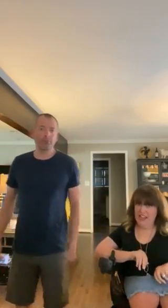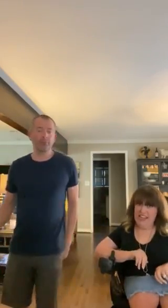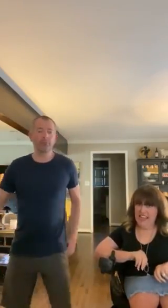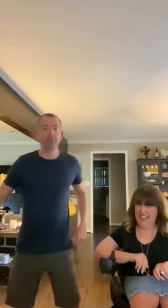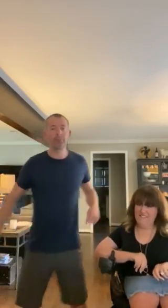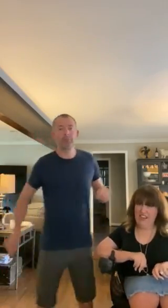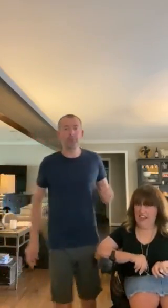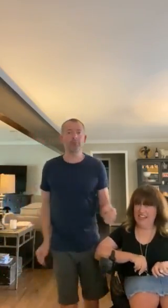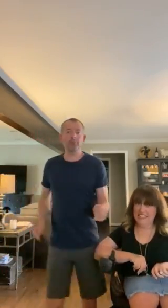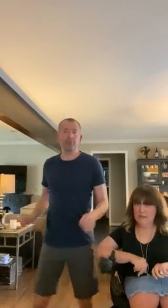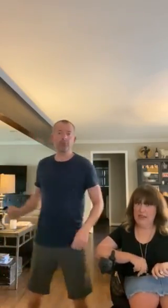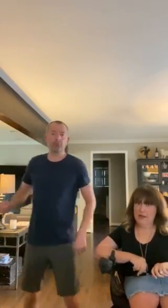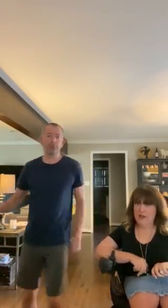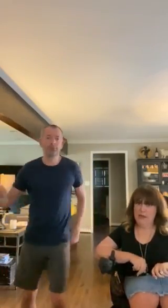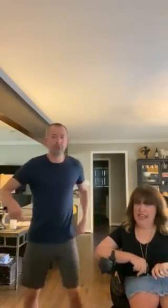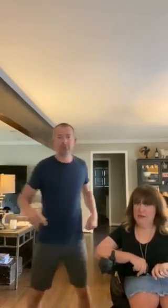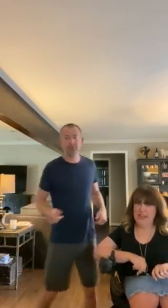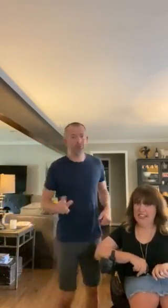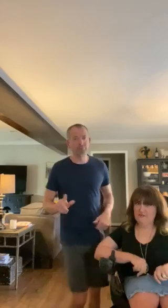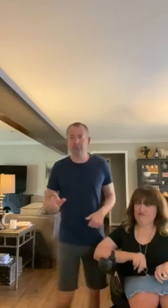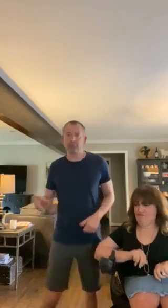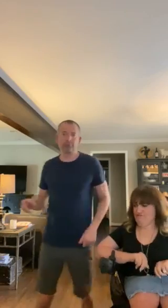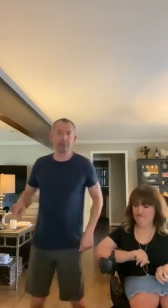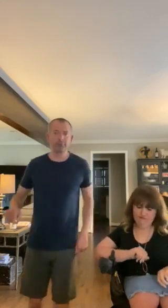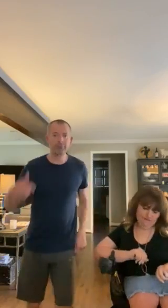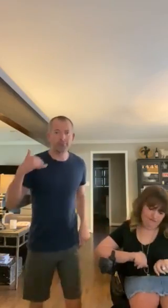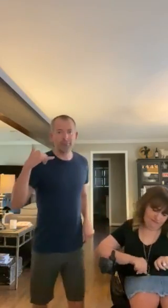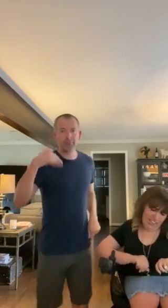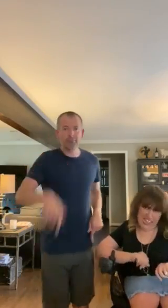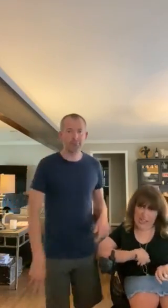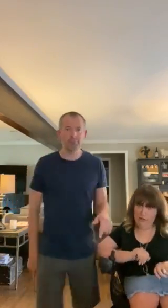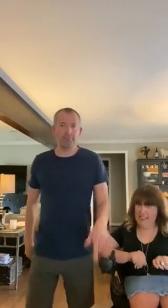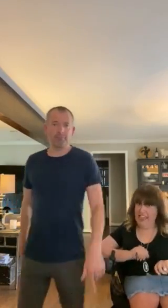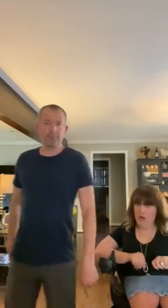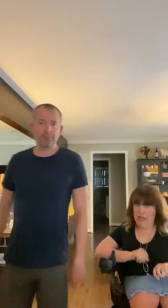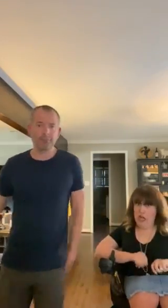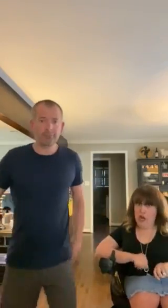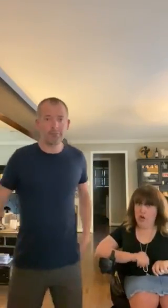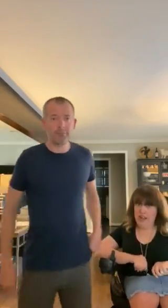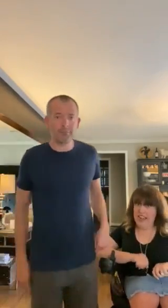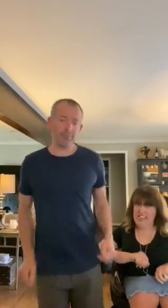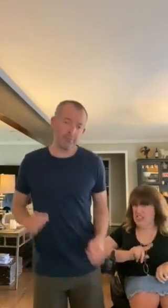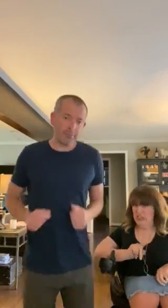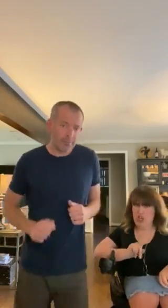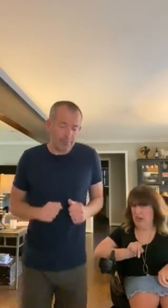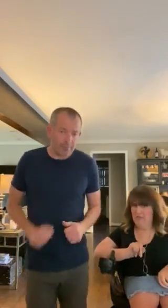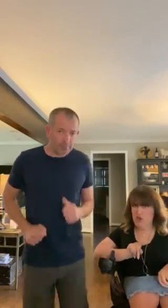how far don't worry baby just call my name I'll be there in a hurry you don't have to